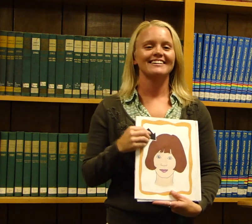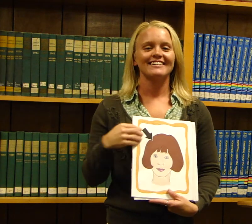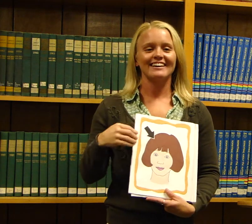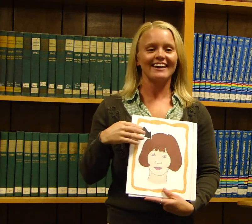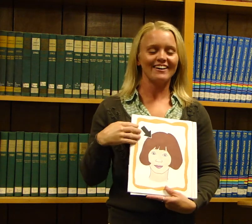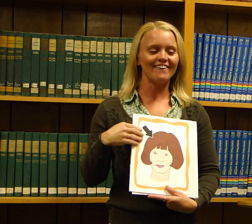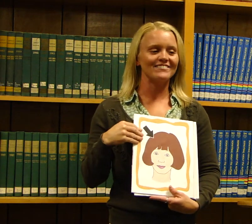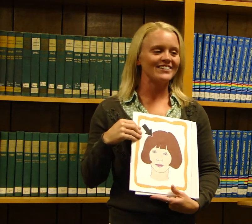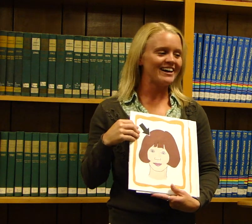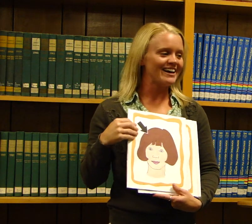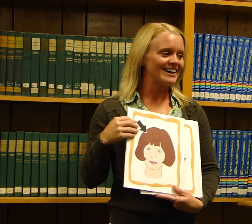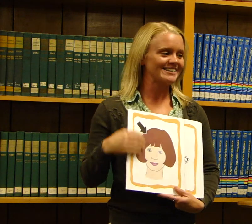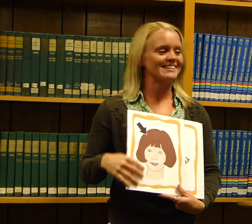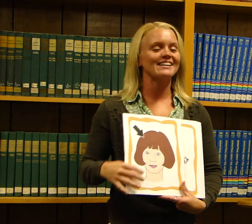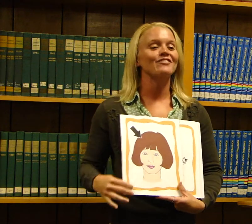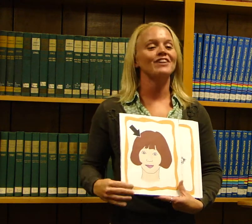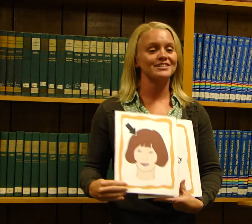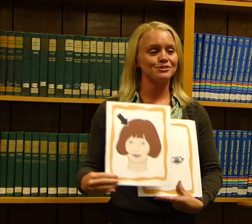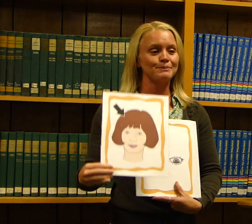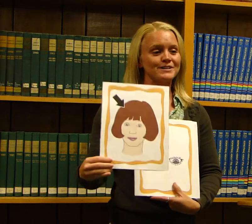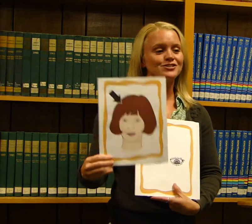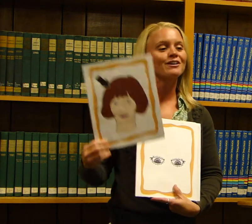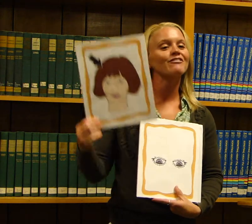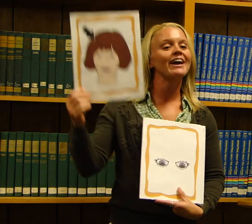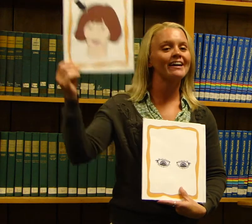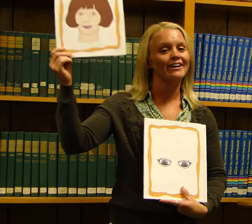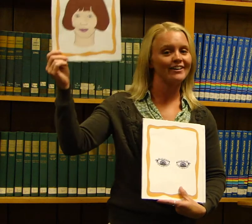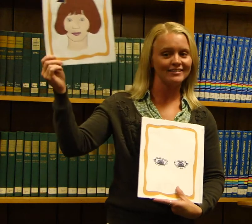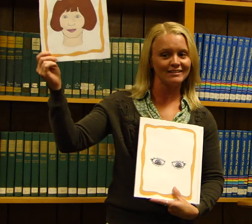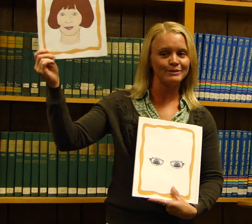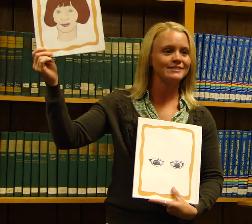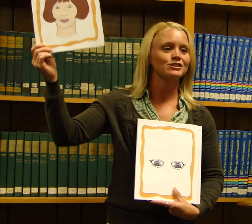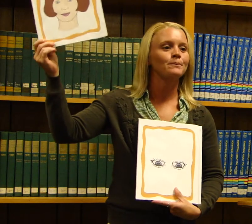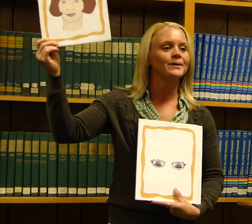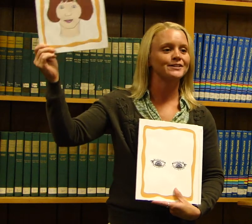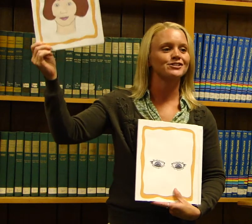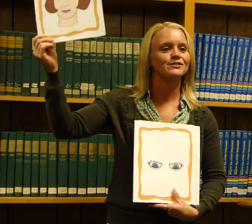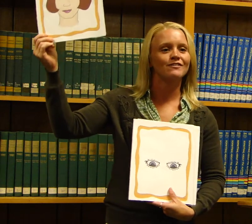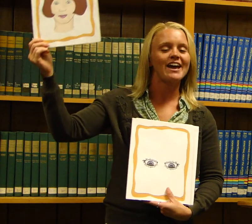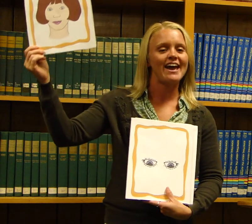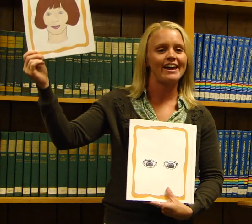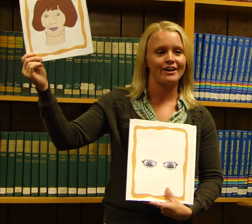All right! Now find your picture of hair. Let me see your pictures of hair.